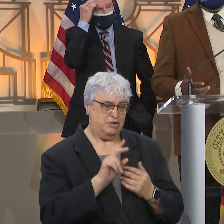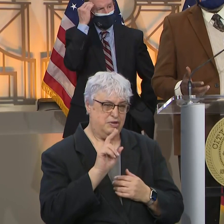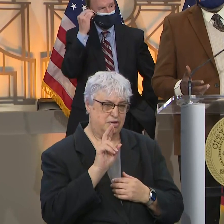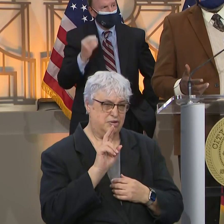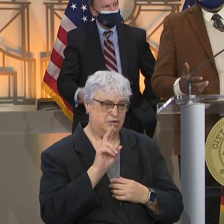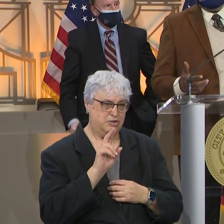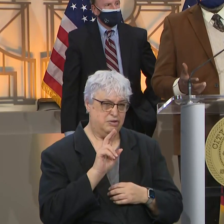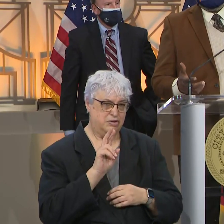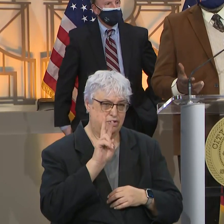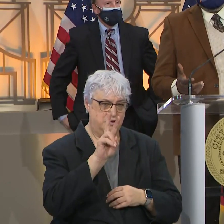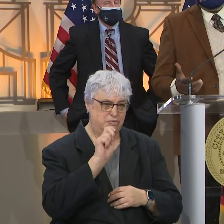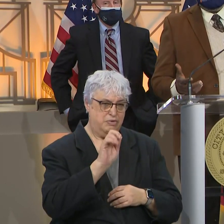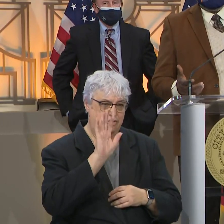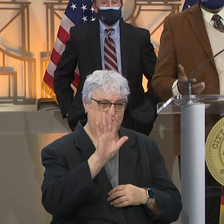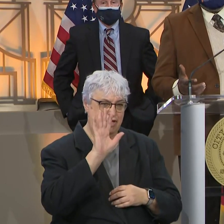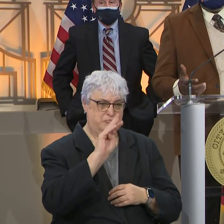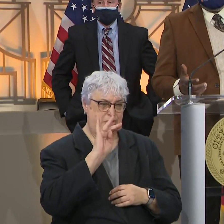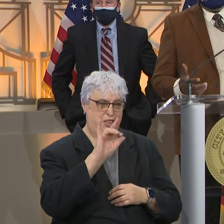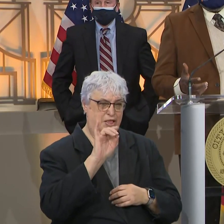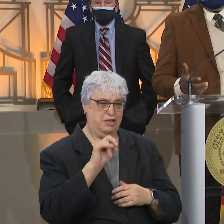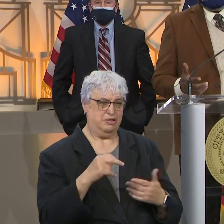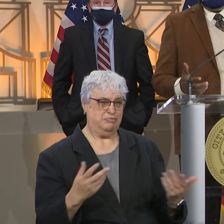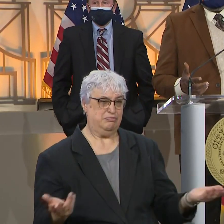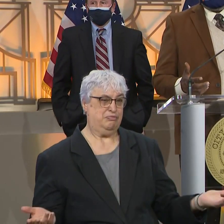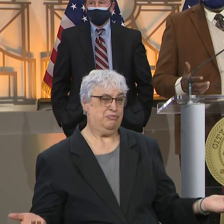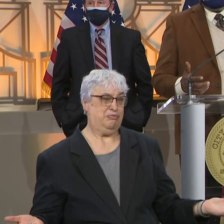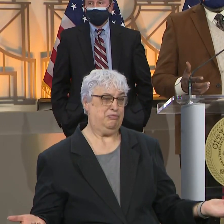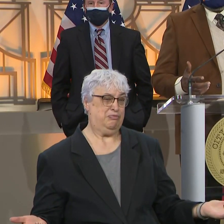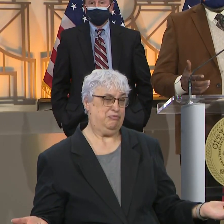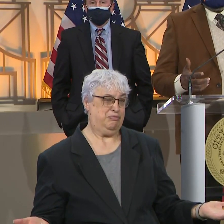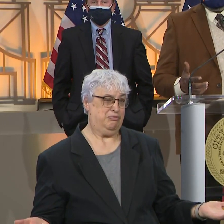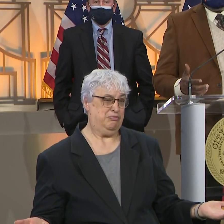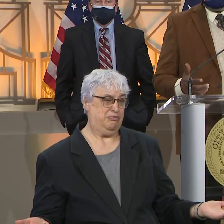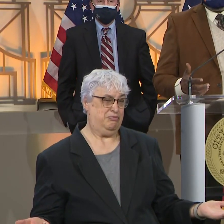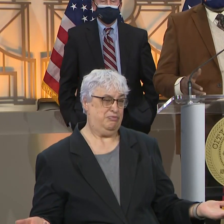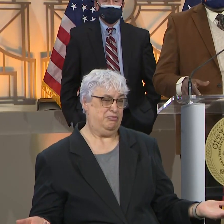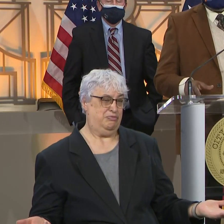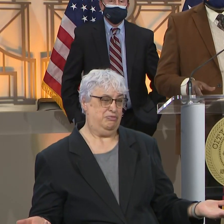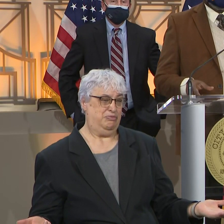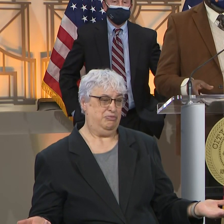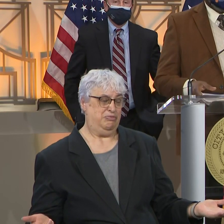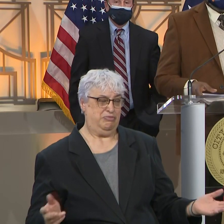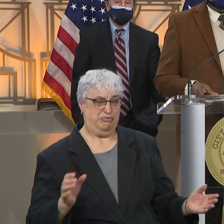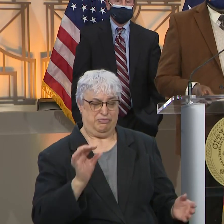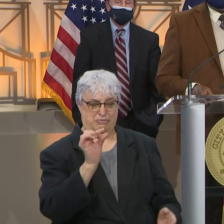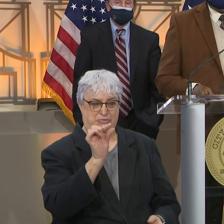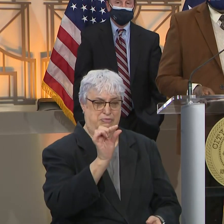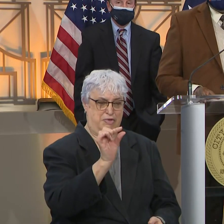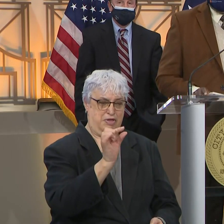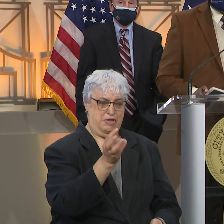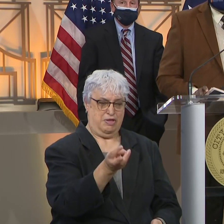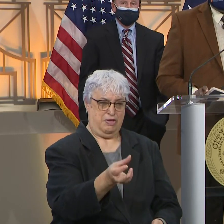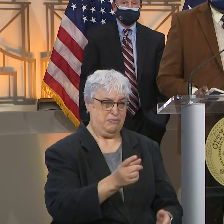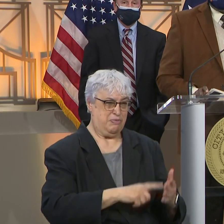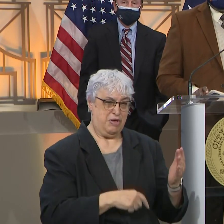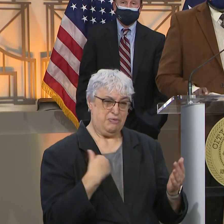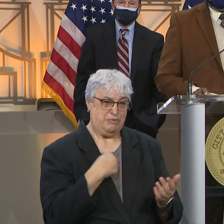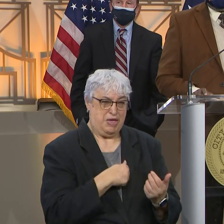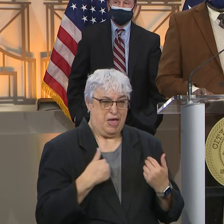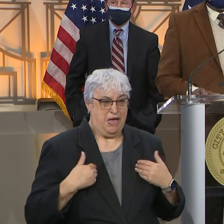2.5 million people is not a whole lot, but it's what we have.